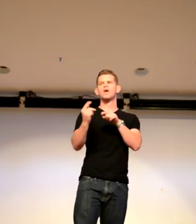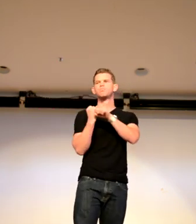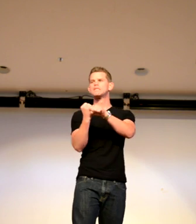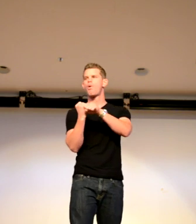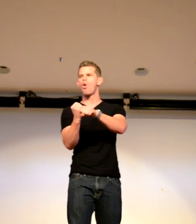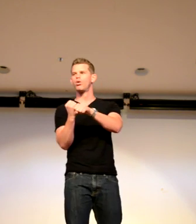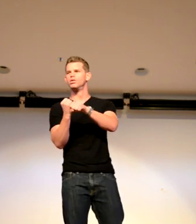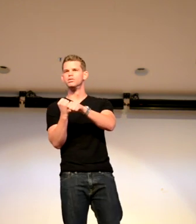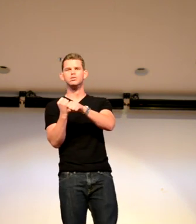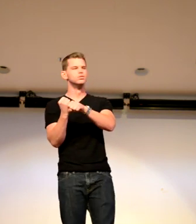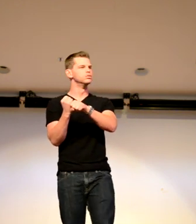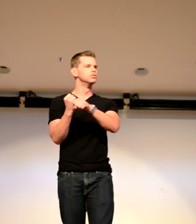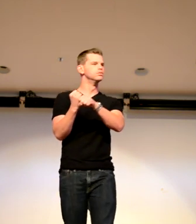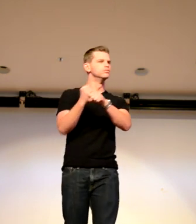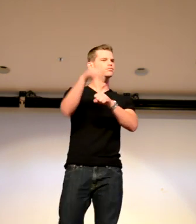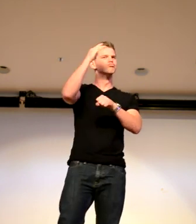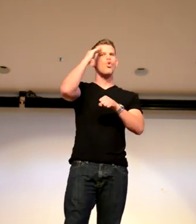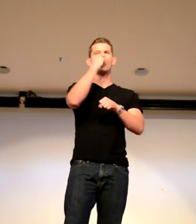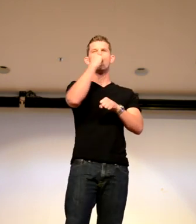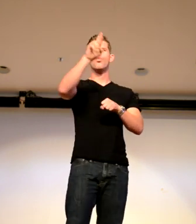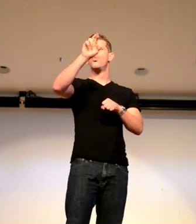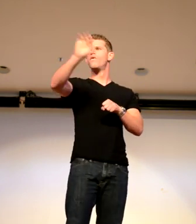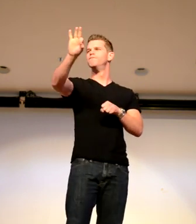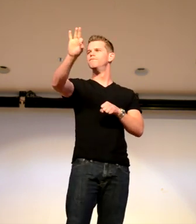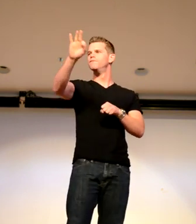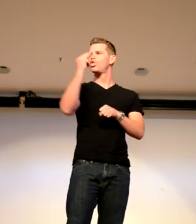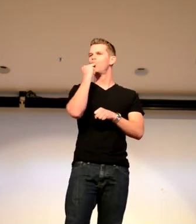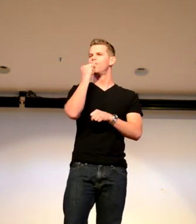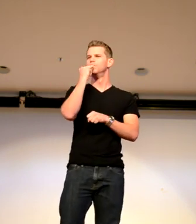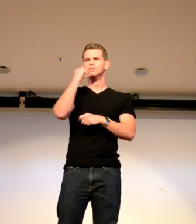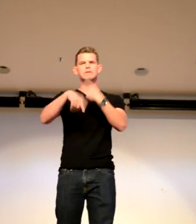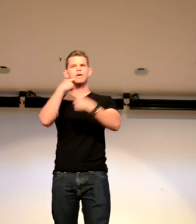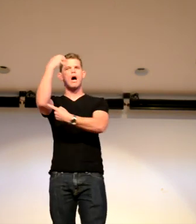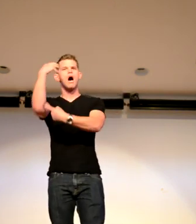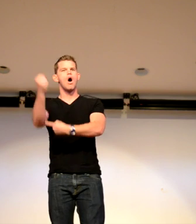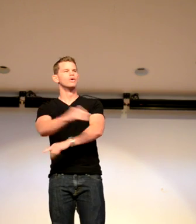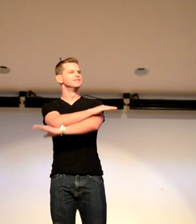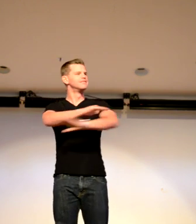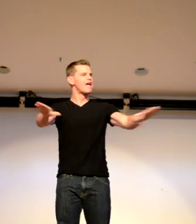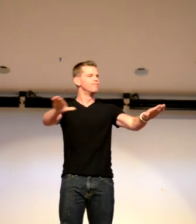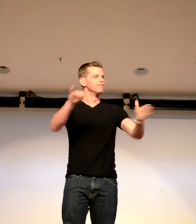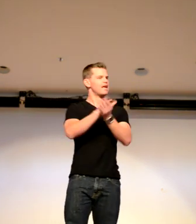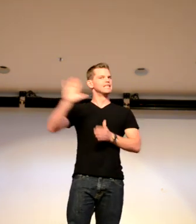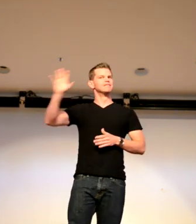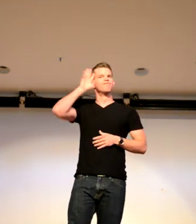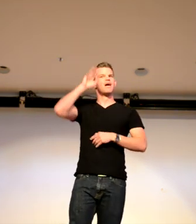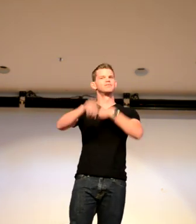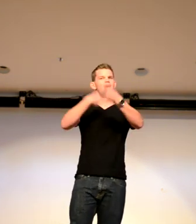a Deaf professional baseball player. Do you know who the ref was? You know how they signed out